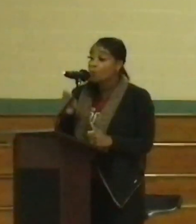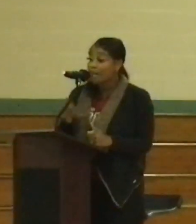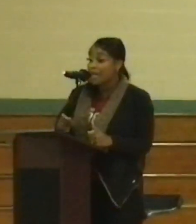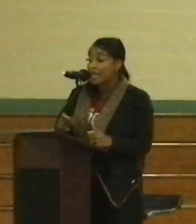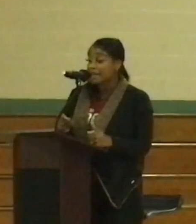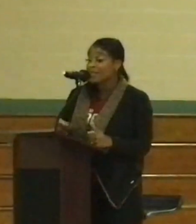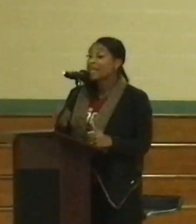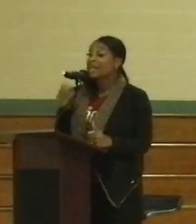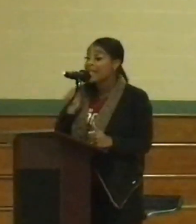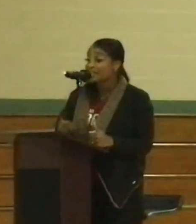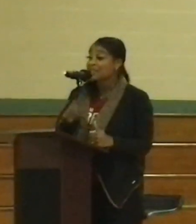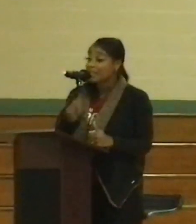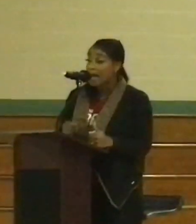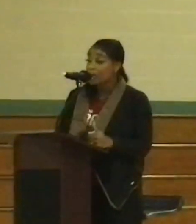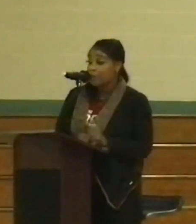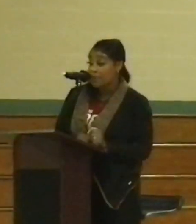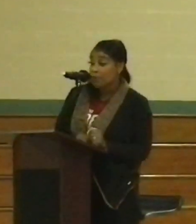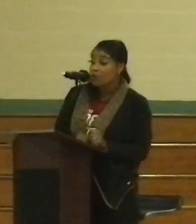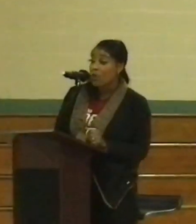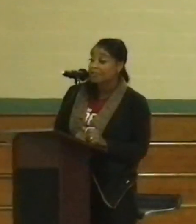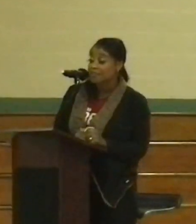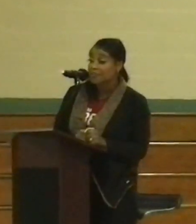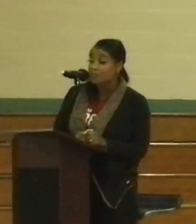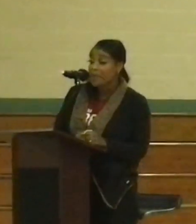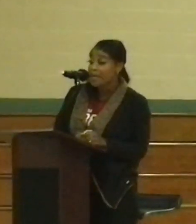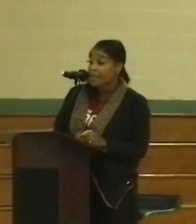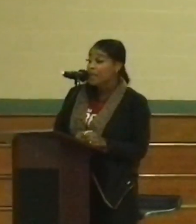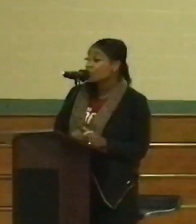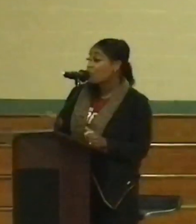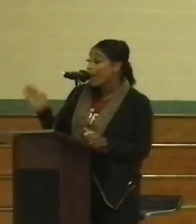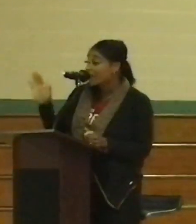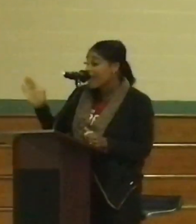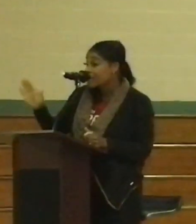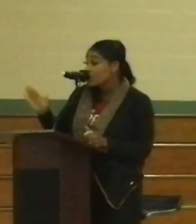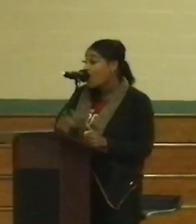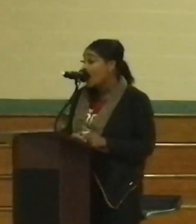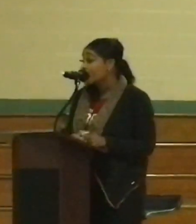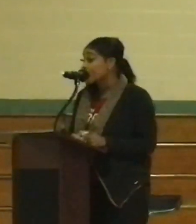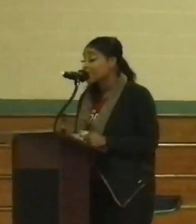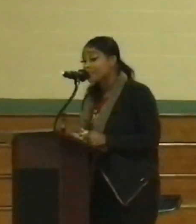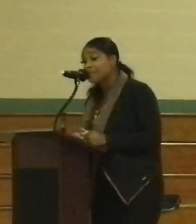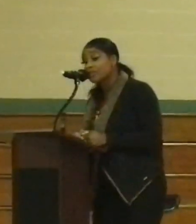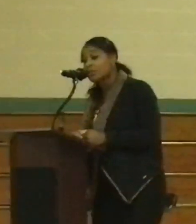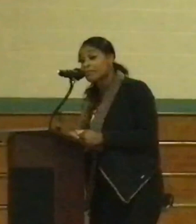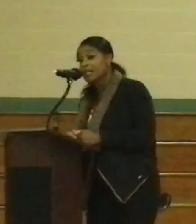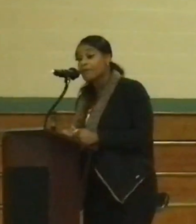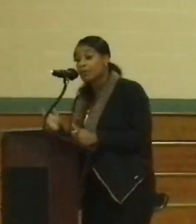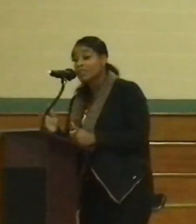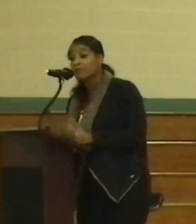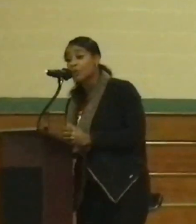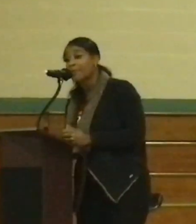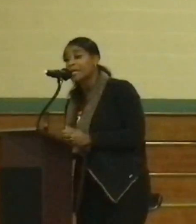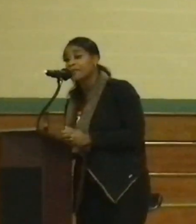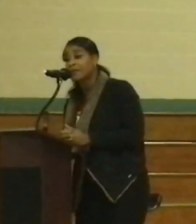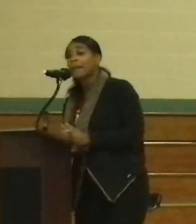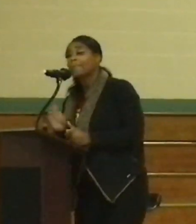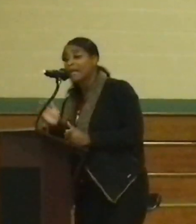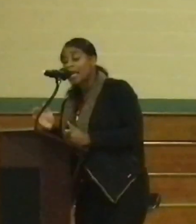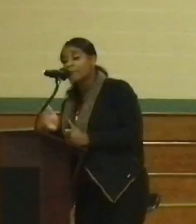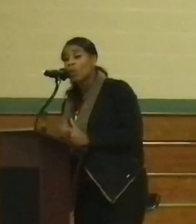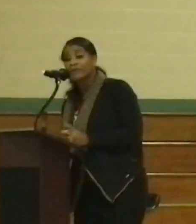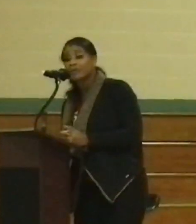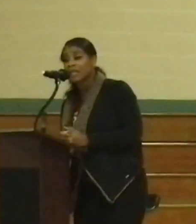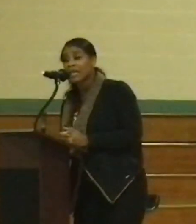their own plans, let's allow the people's voice to speak. So, I thank you all for listening to me for these few minutes.